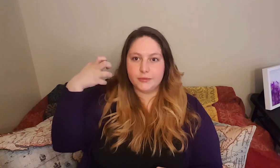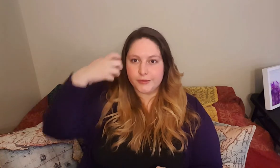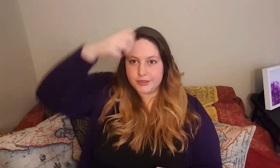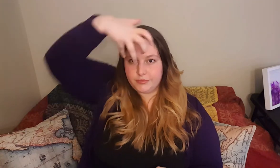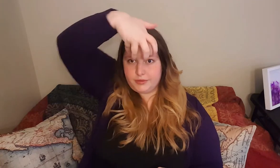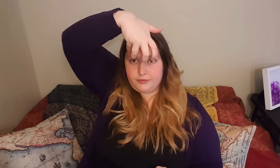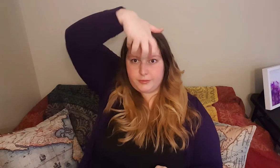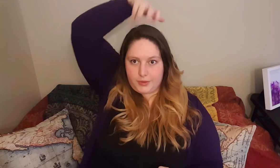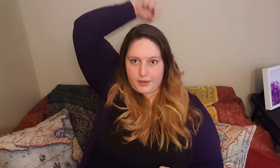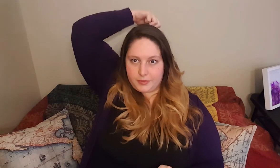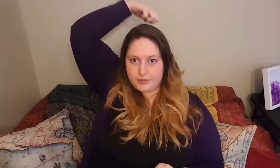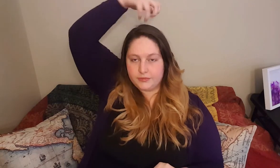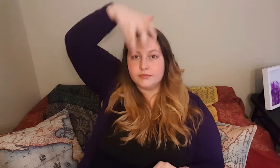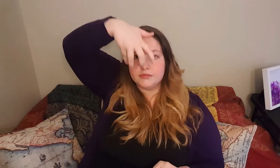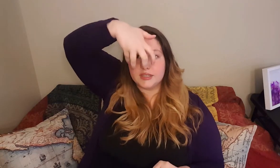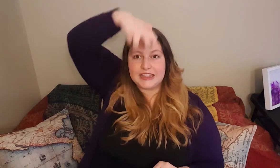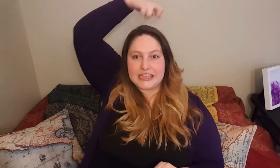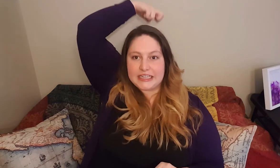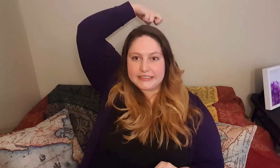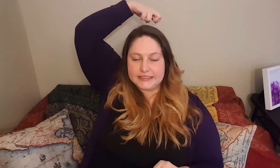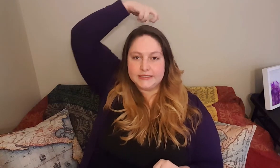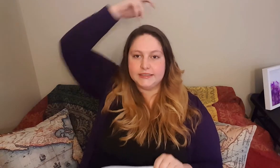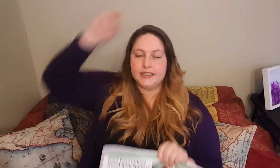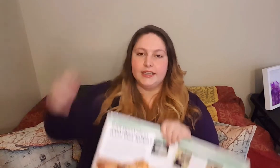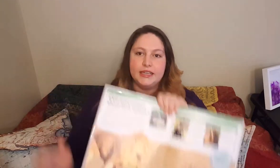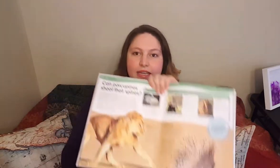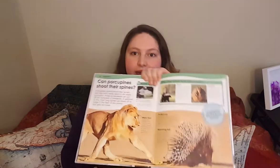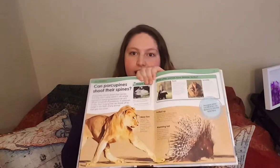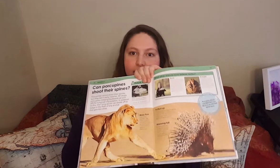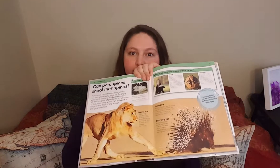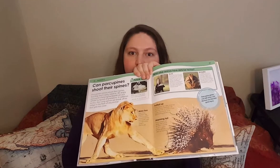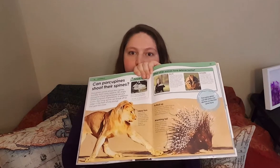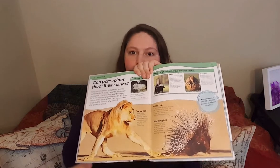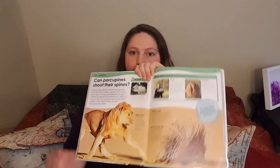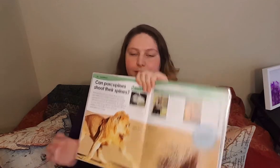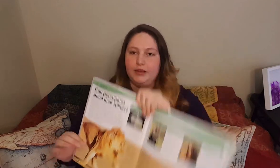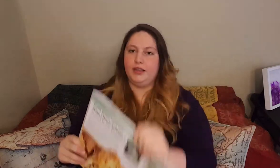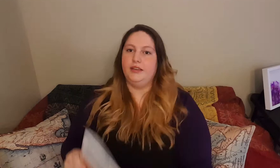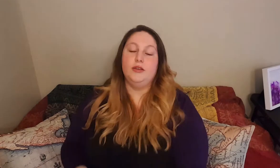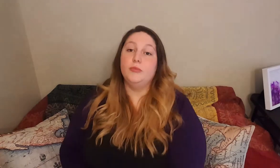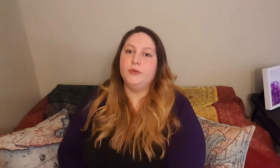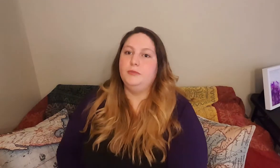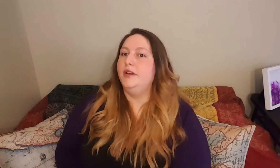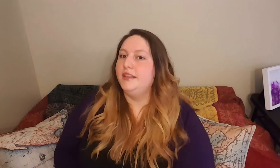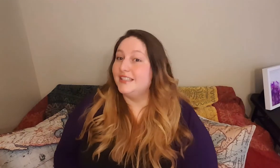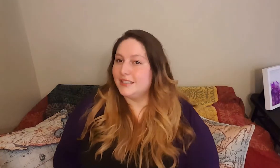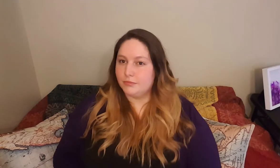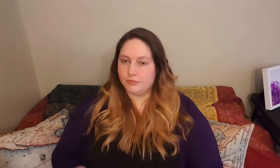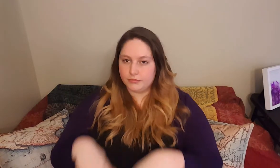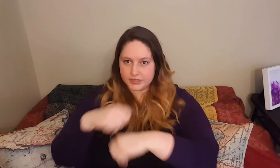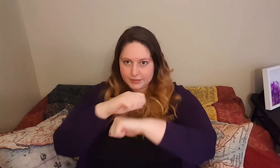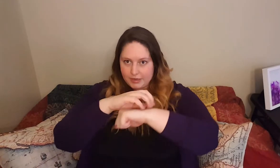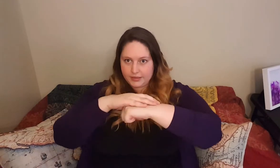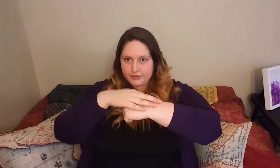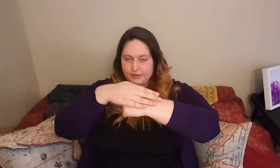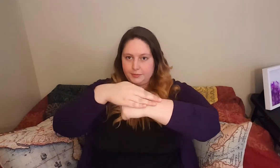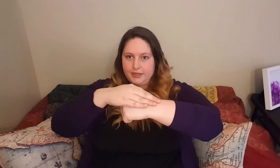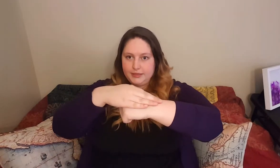motion. But from up. Lion. And porcupine. Porcupine. The spines or the spikes.